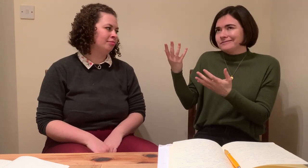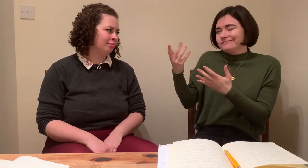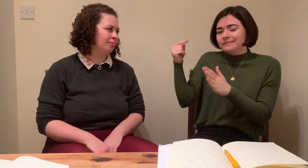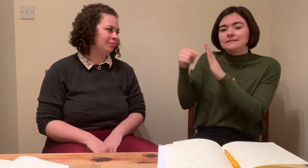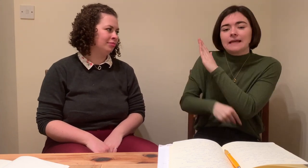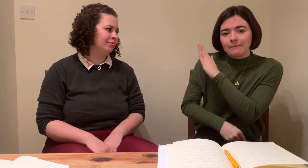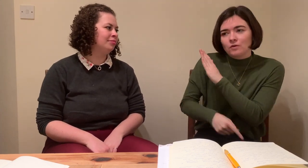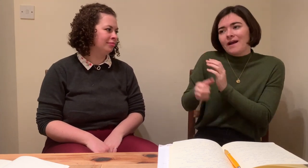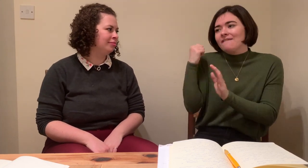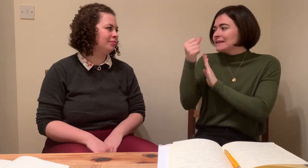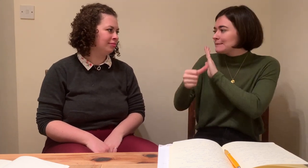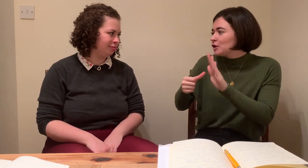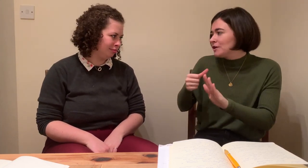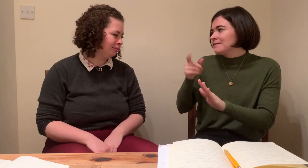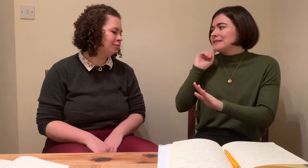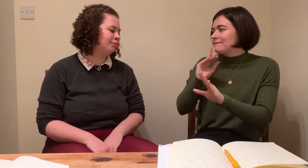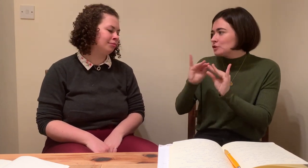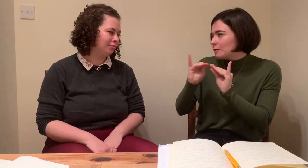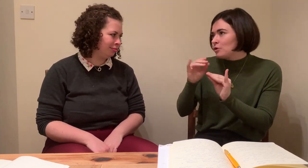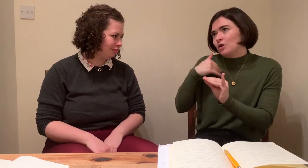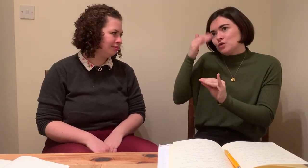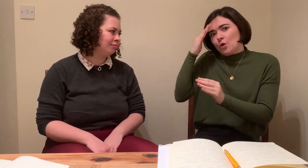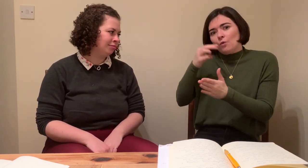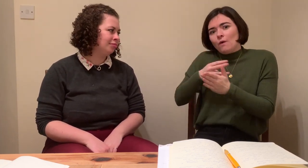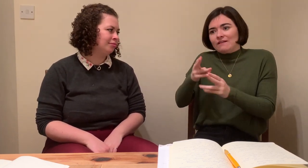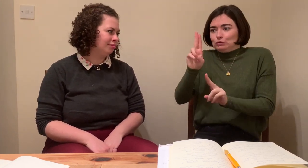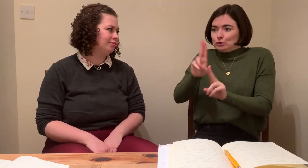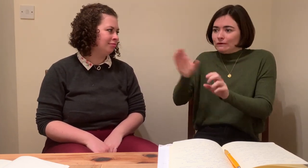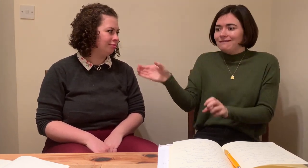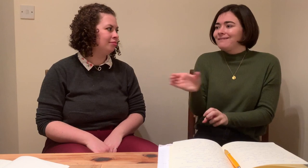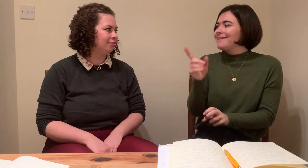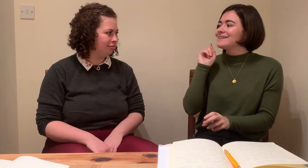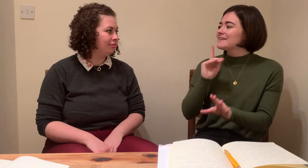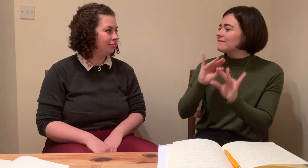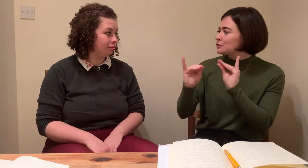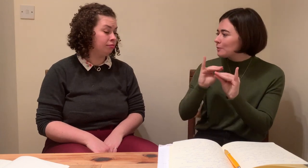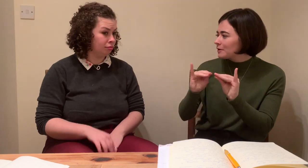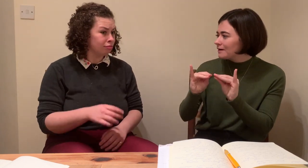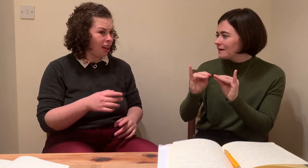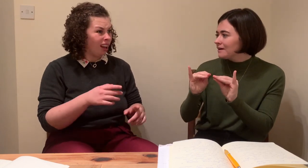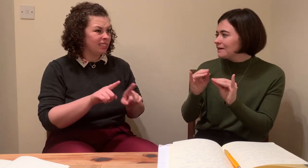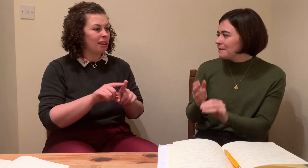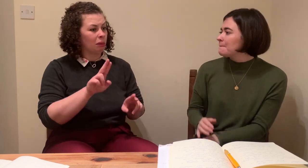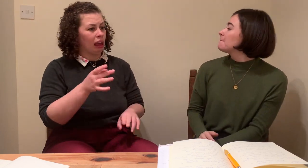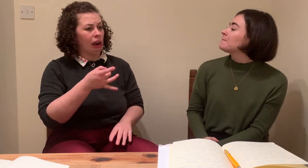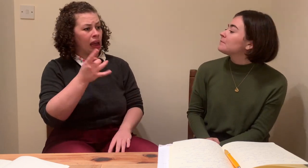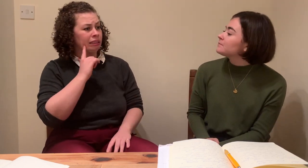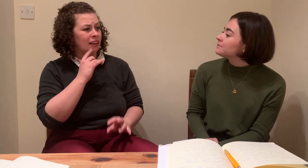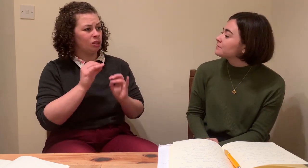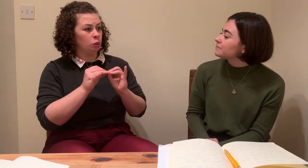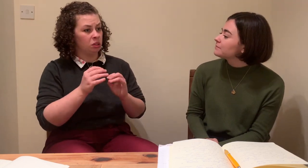think of when we should use it. It's only when you like go to a job, realize, oh, I'm not the right person, and then we get a deaf interpreter.